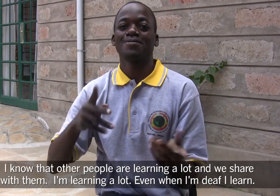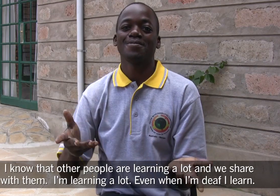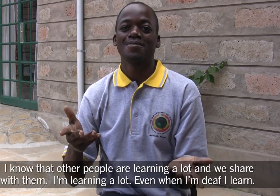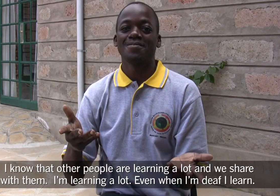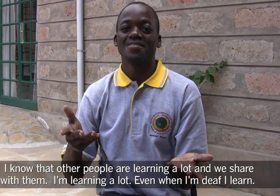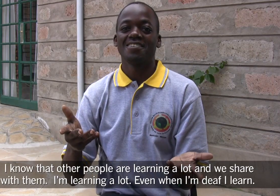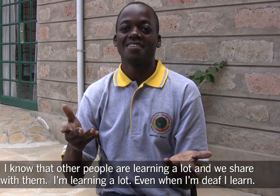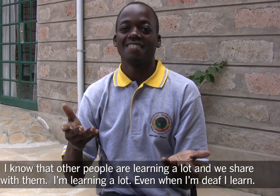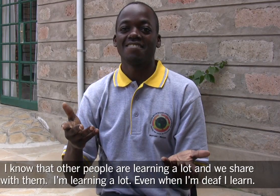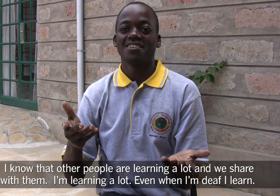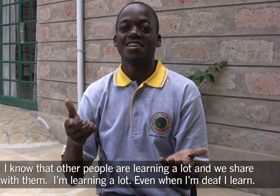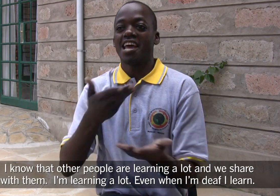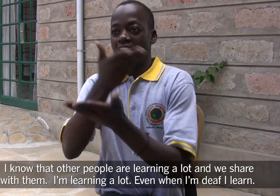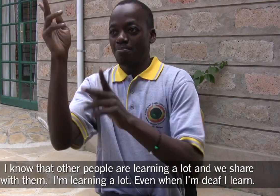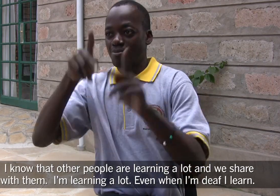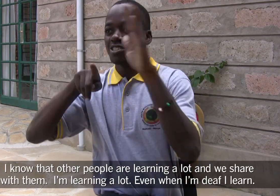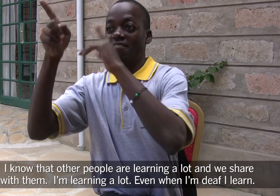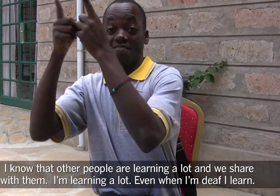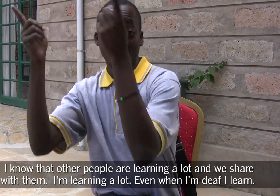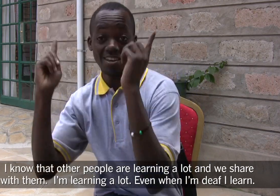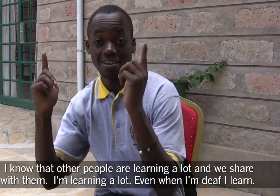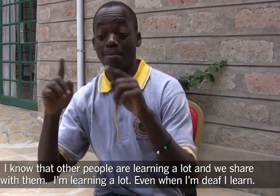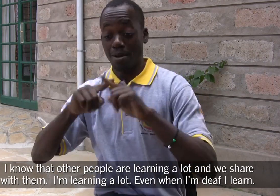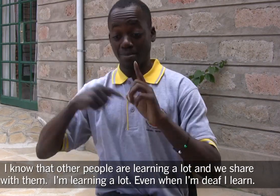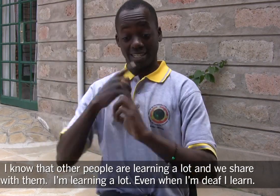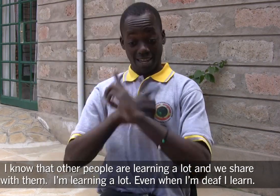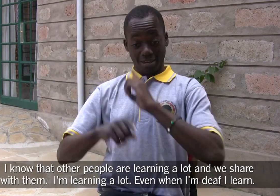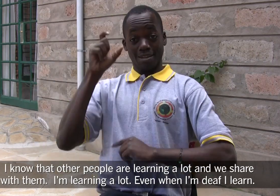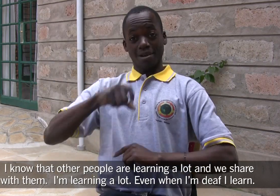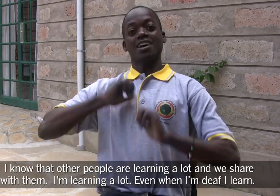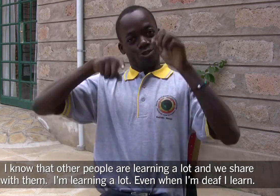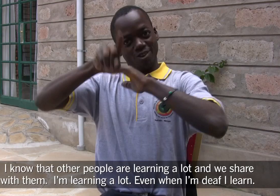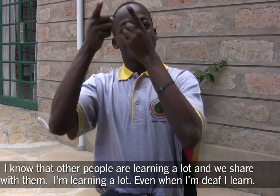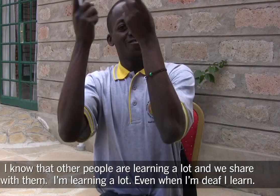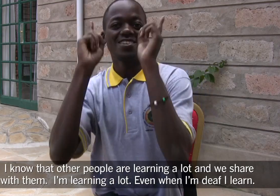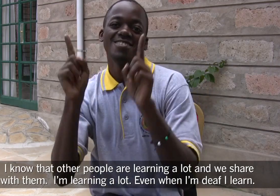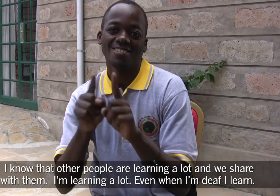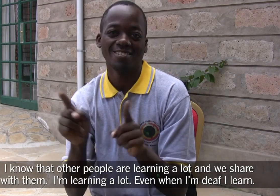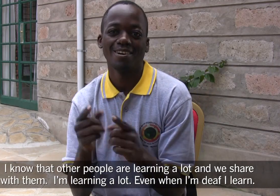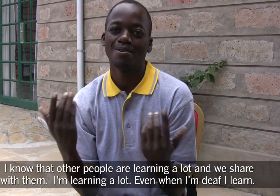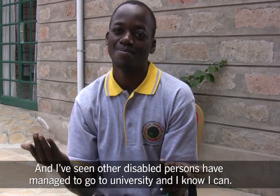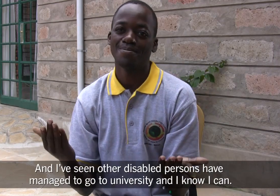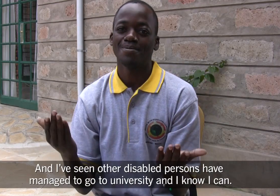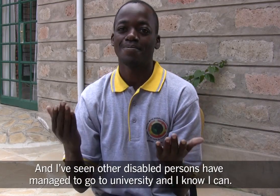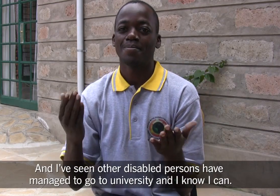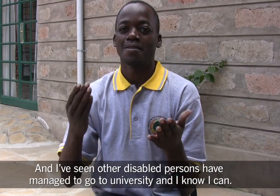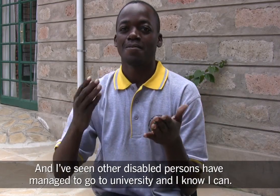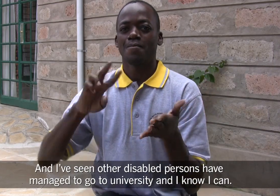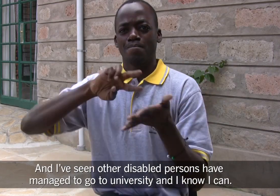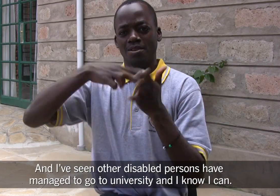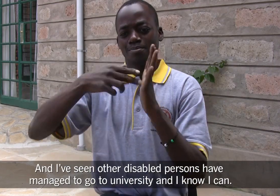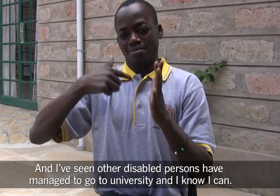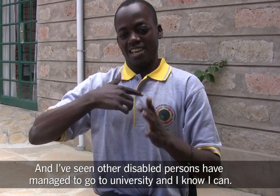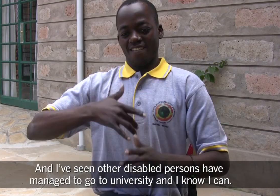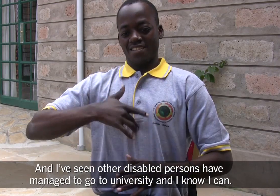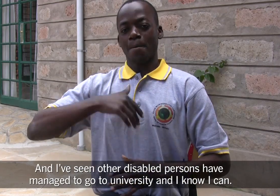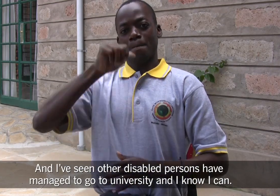learning a lot and we share with them. I'm learning a lot even when I'm deaf. I learn. And I've seen that other disabled